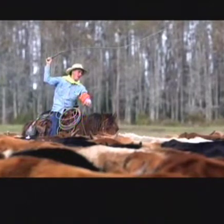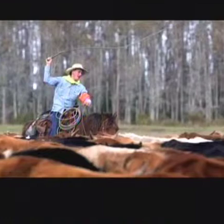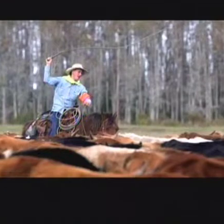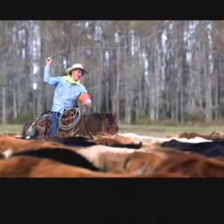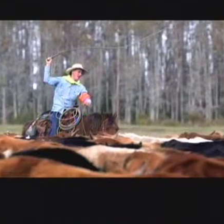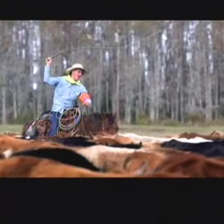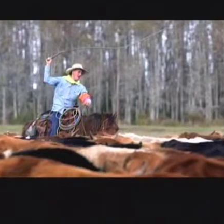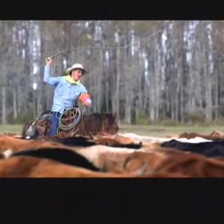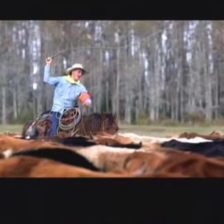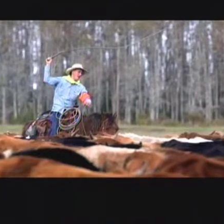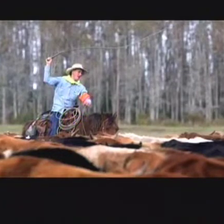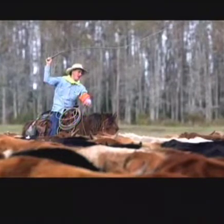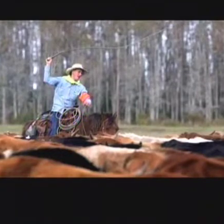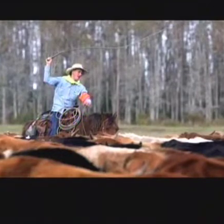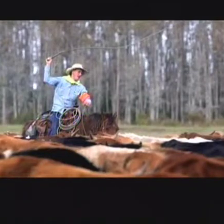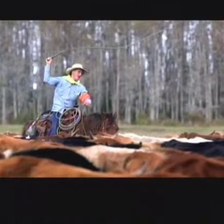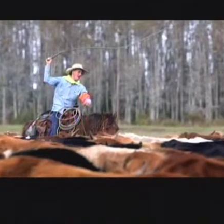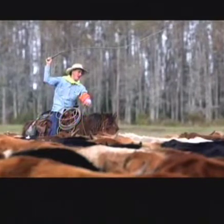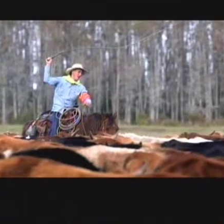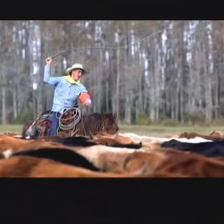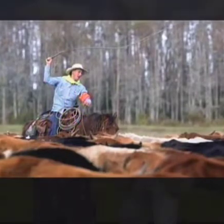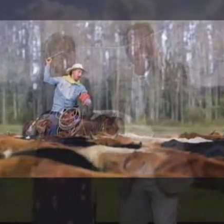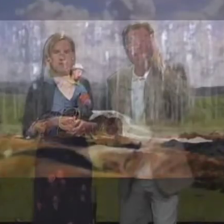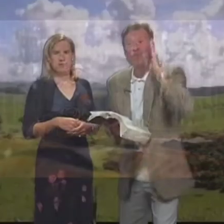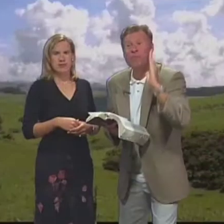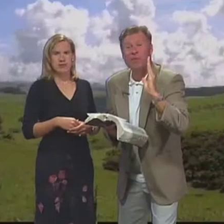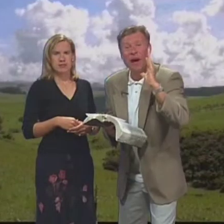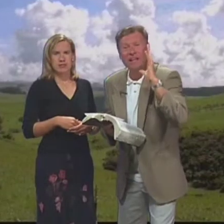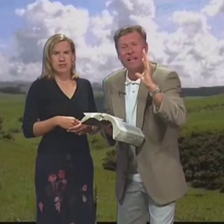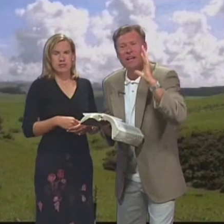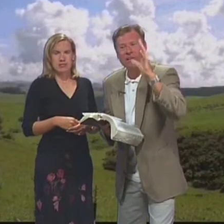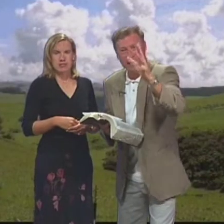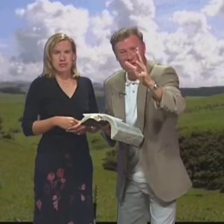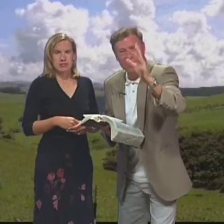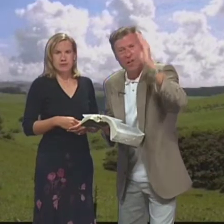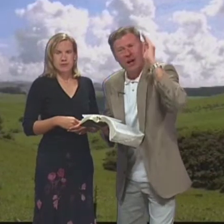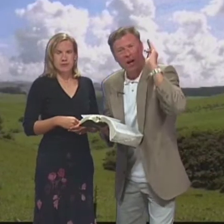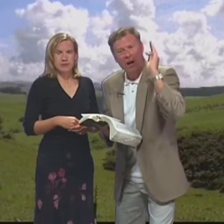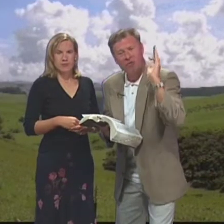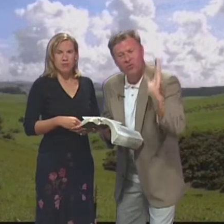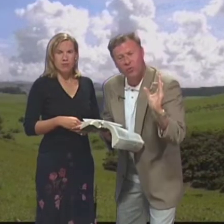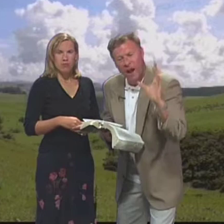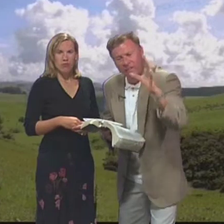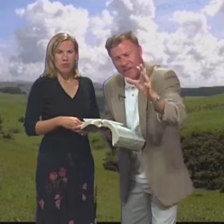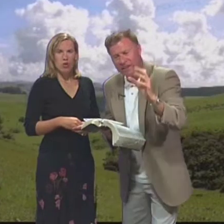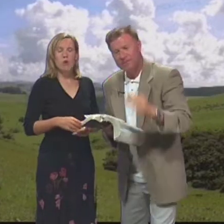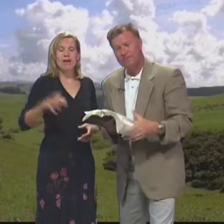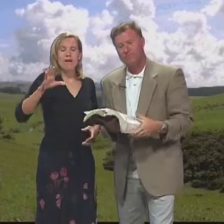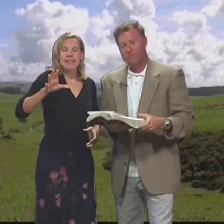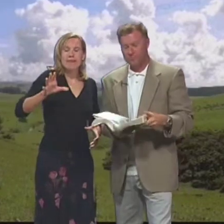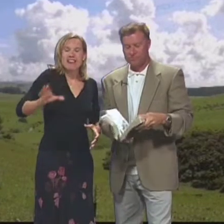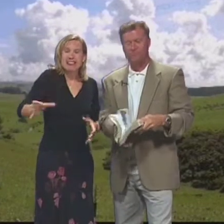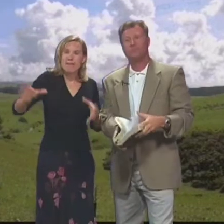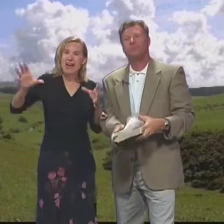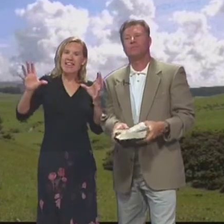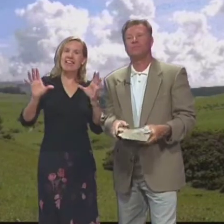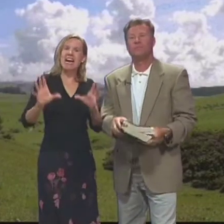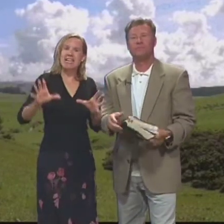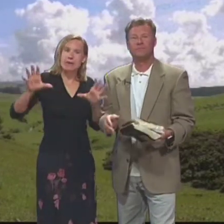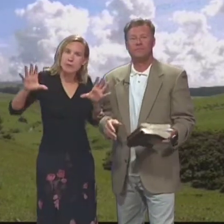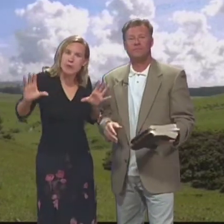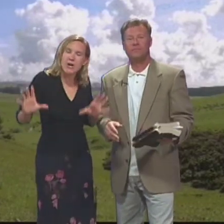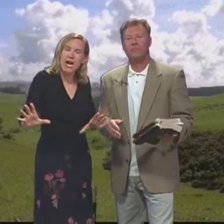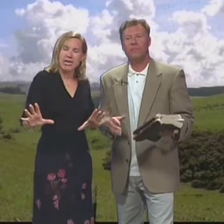Our idea If you got that Nuestra idea Is the idea Like you just saw there Of driving Como acaban de ver De